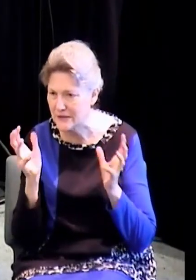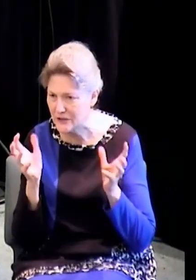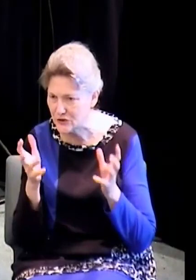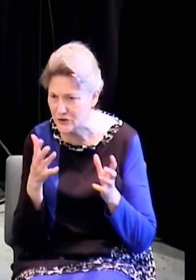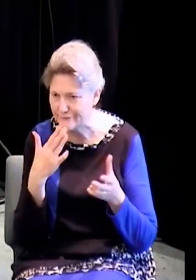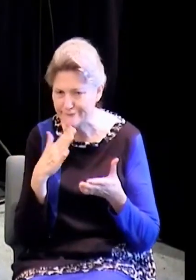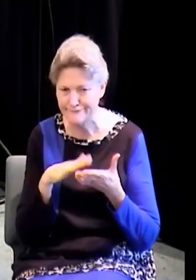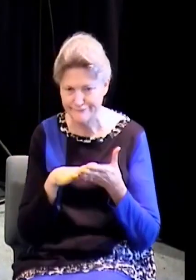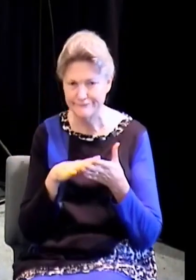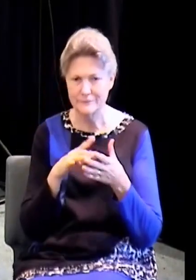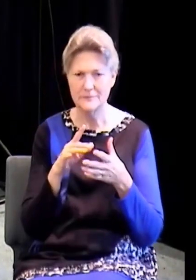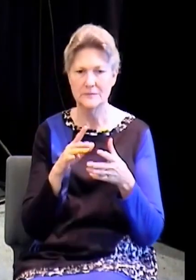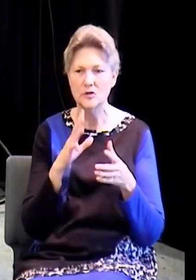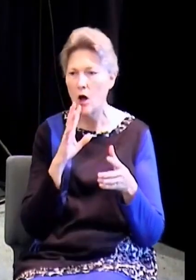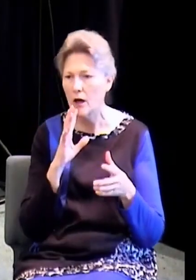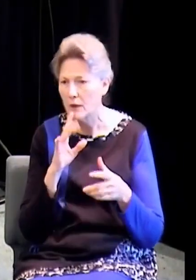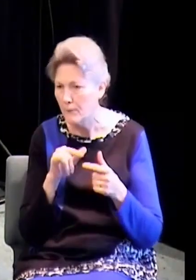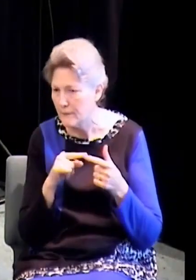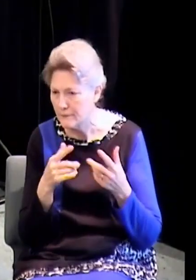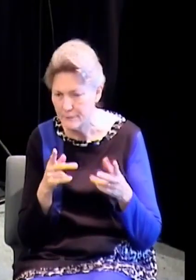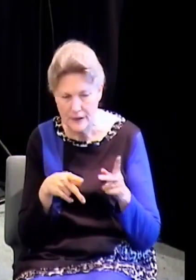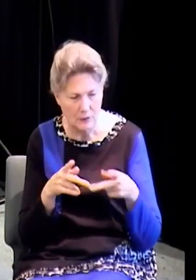years. God can deliver us of anything.